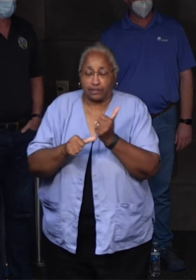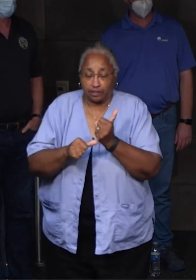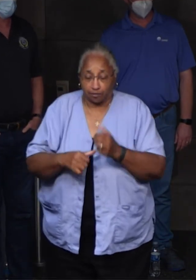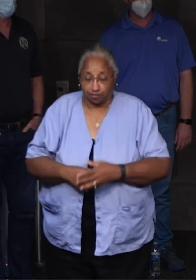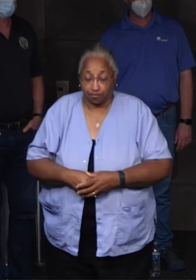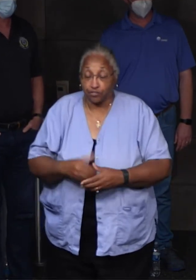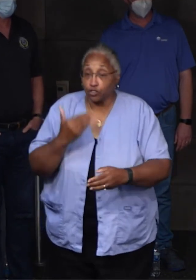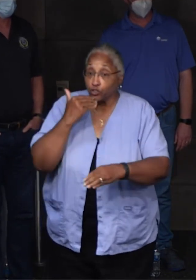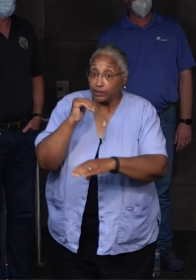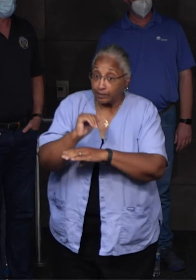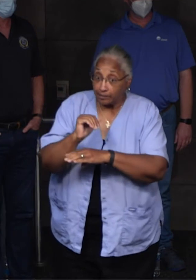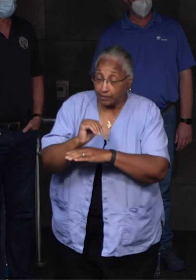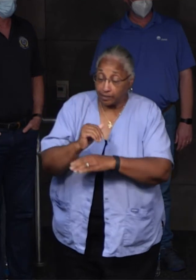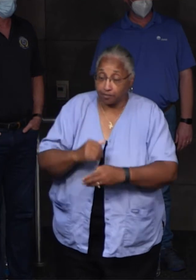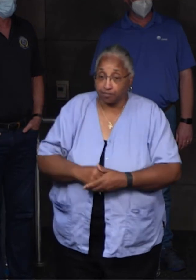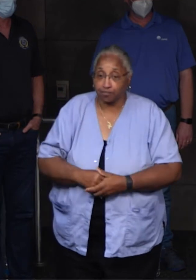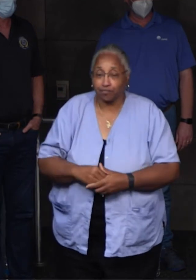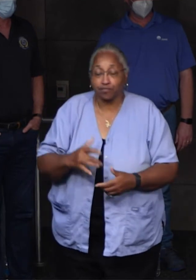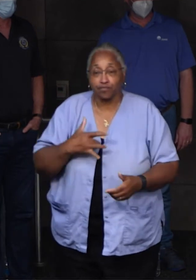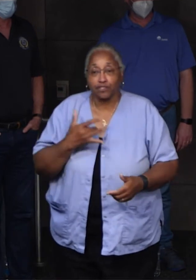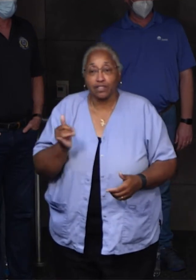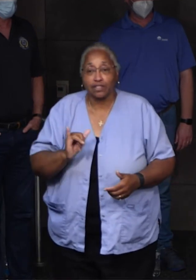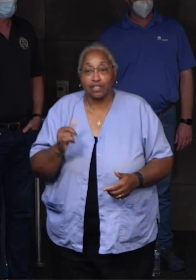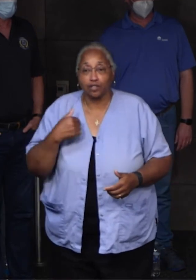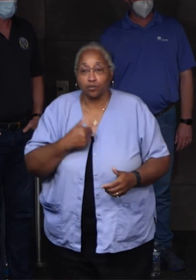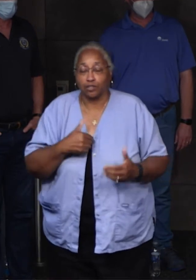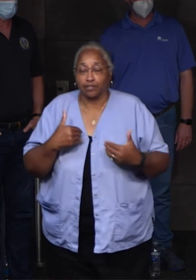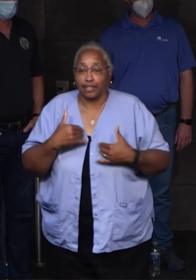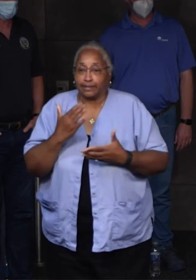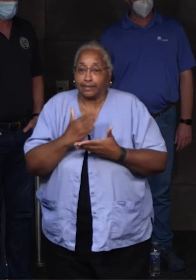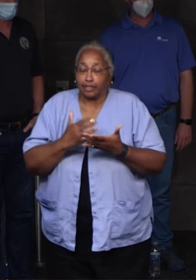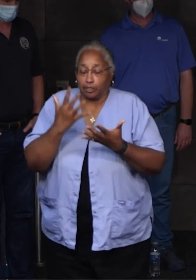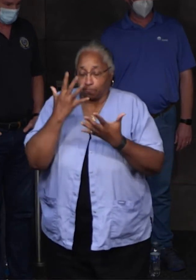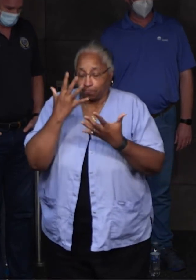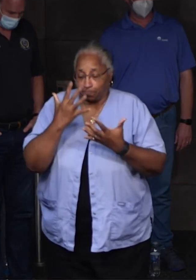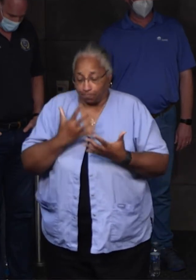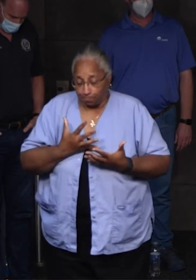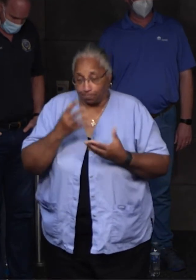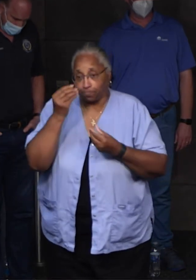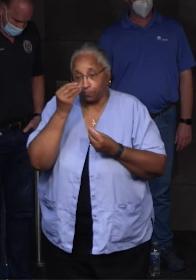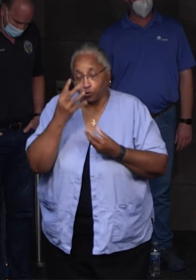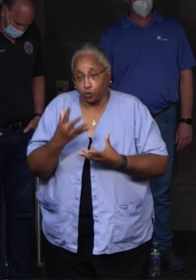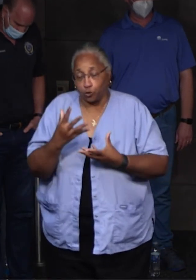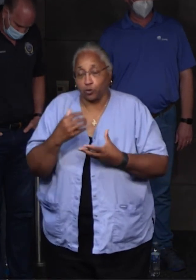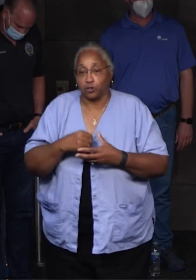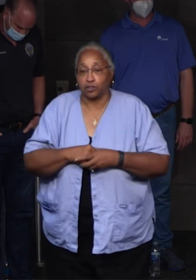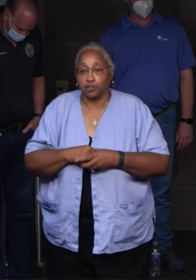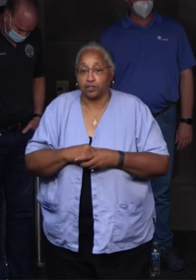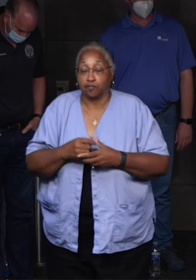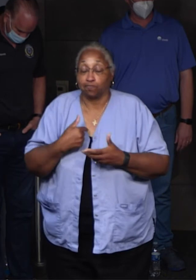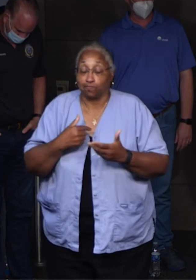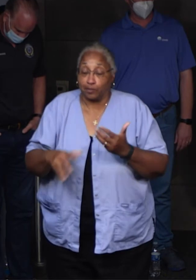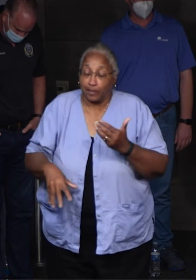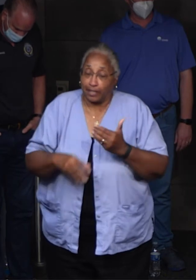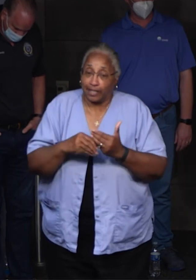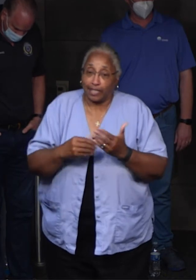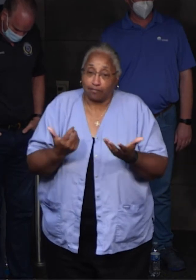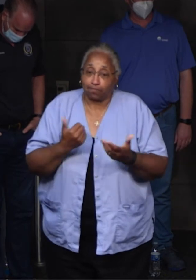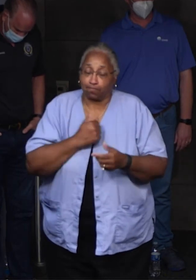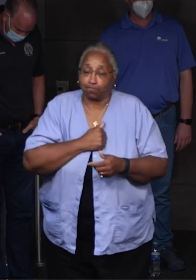Good evening. I feel like we've had some pretty somber news this evening, and unfortunately, I'm going to add to it.